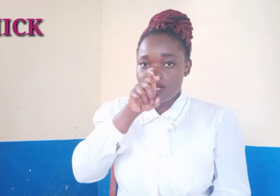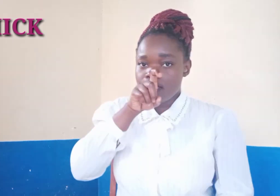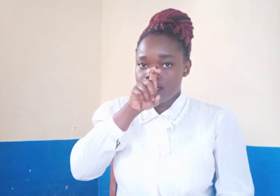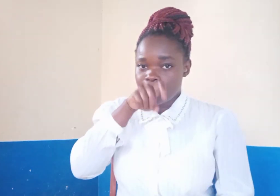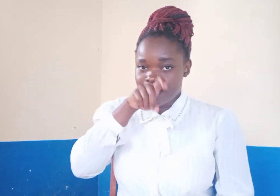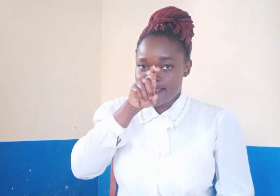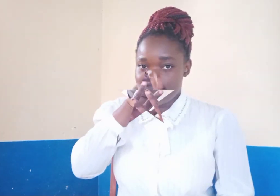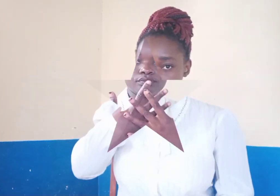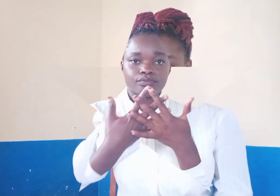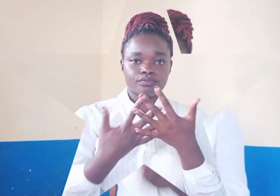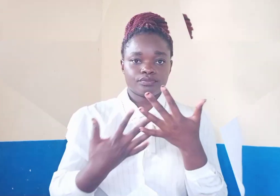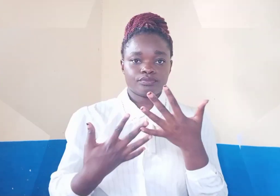hand